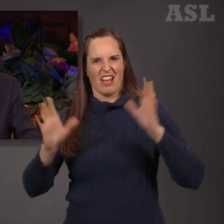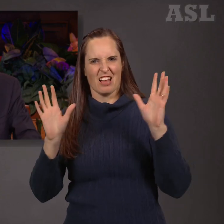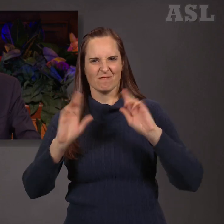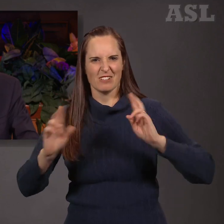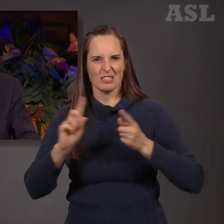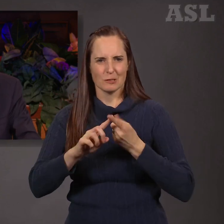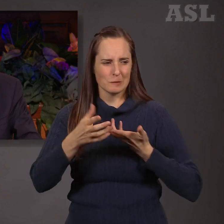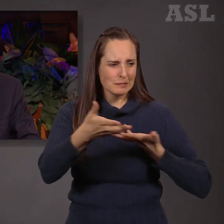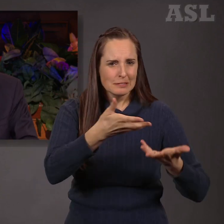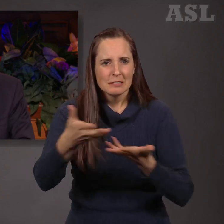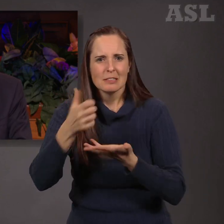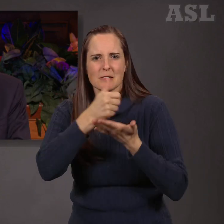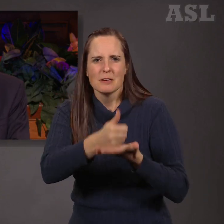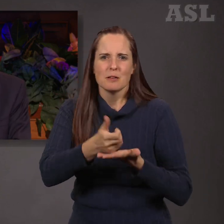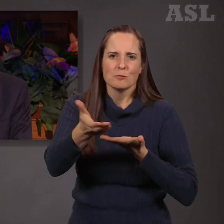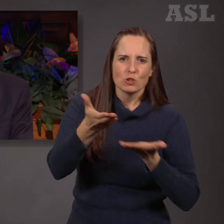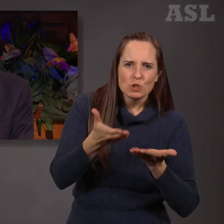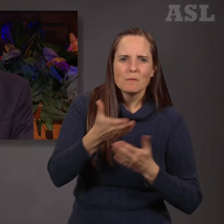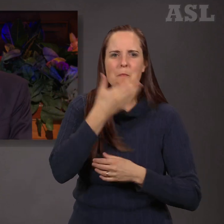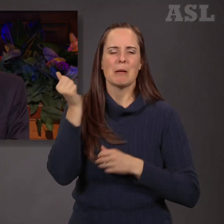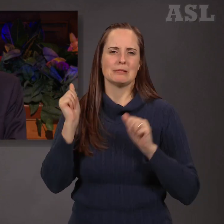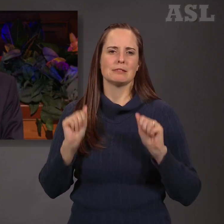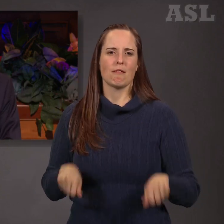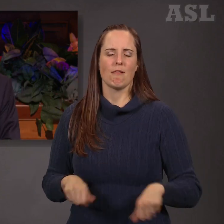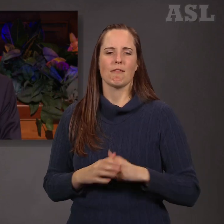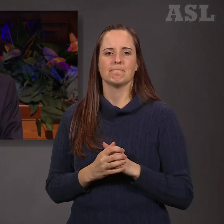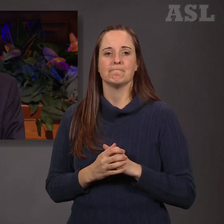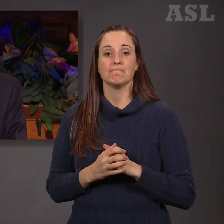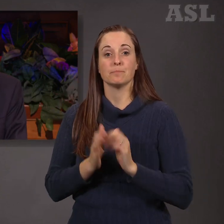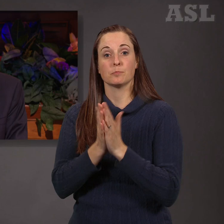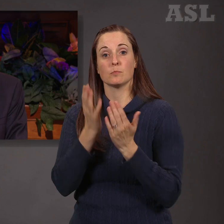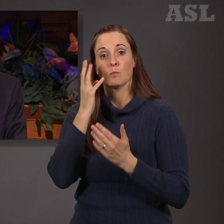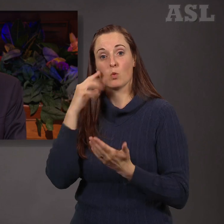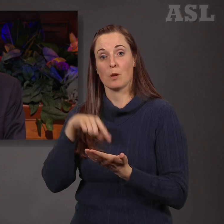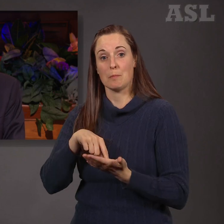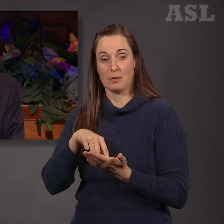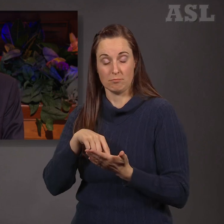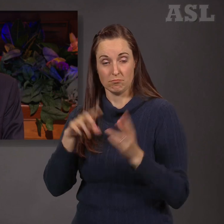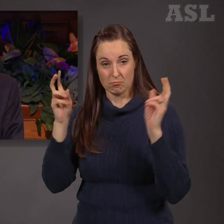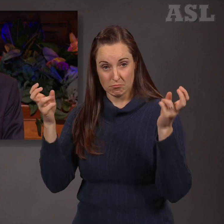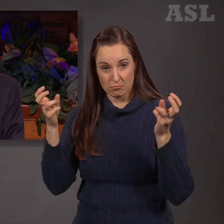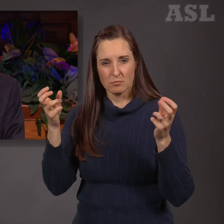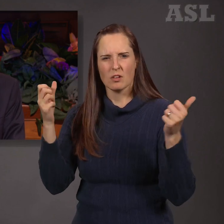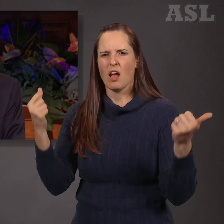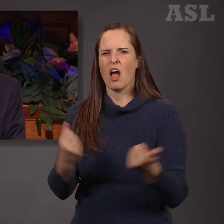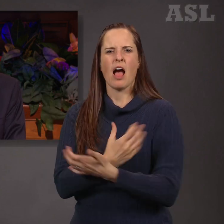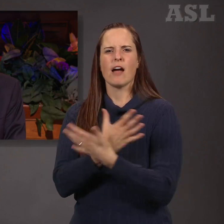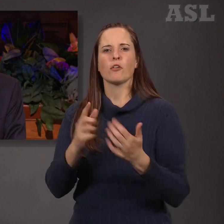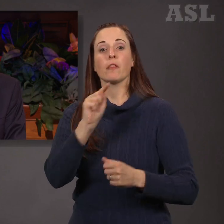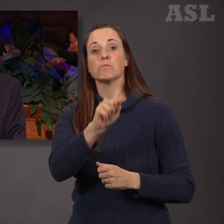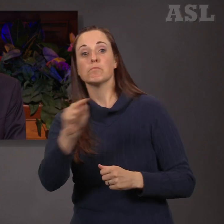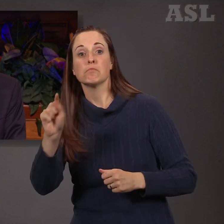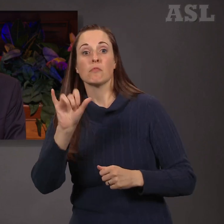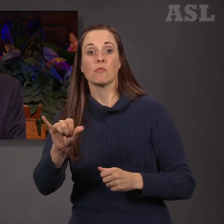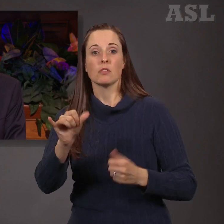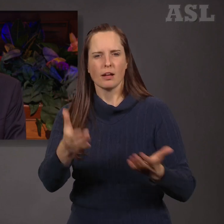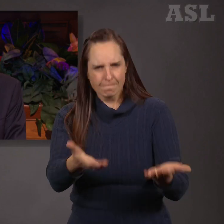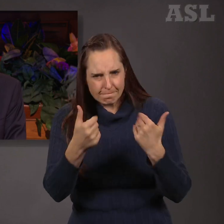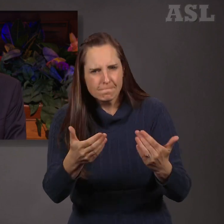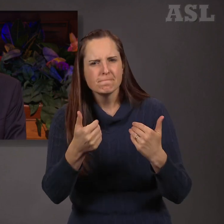their knowledge and ability. The Book of Mormon teaches that everything which inviteth and enticeth to do